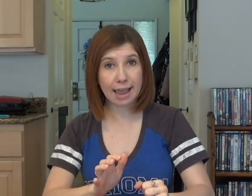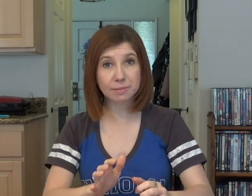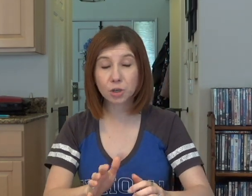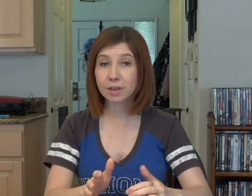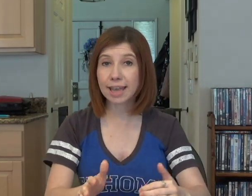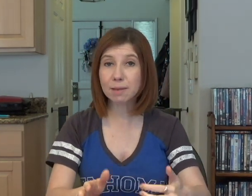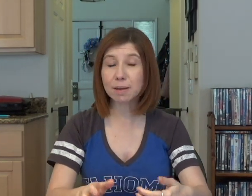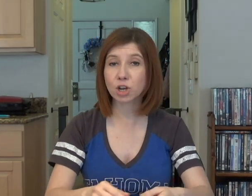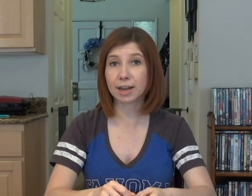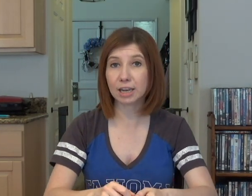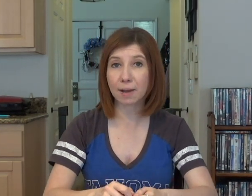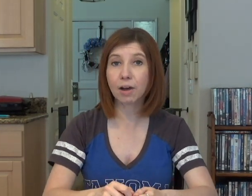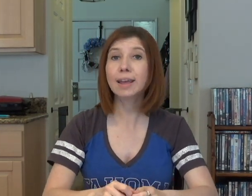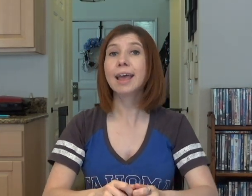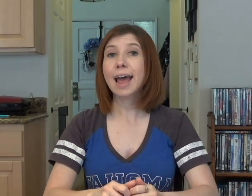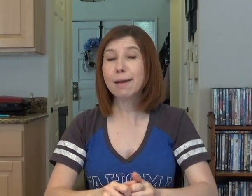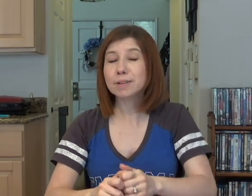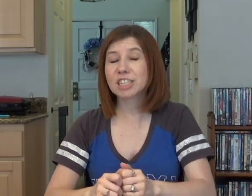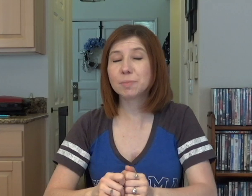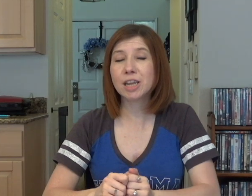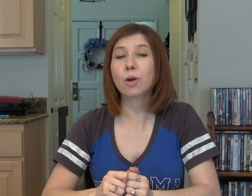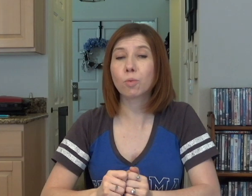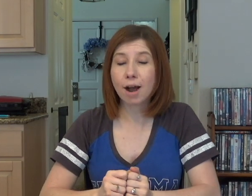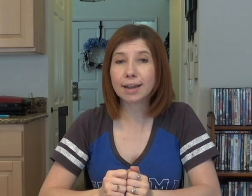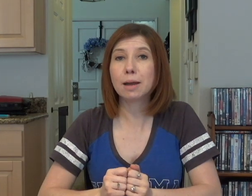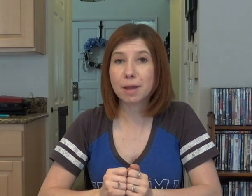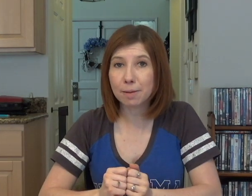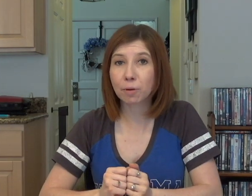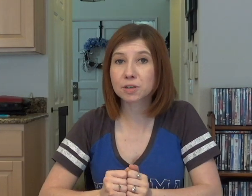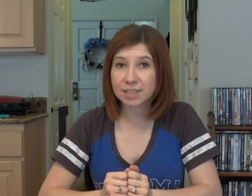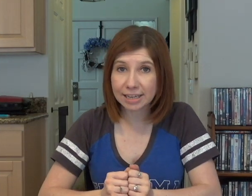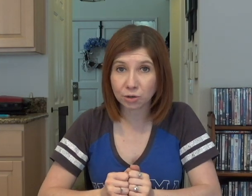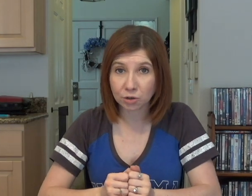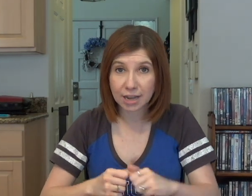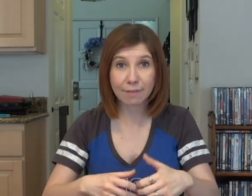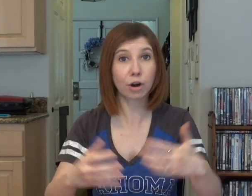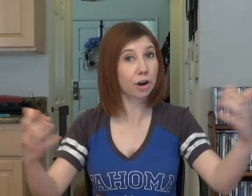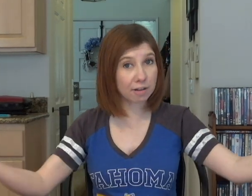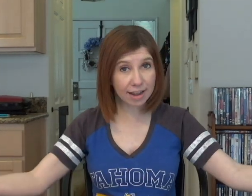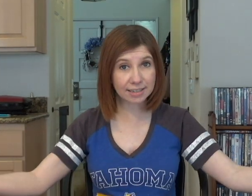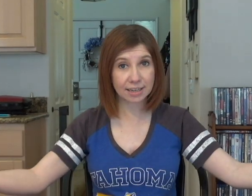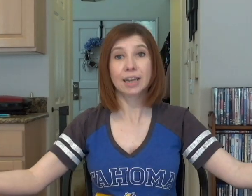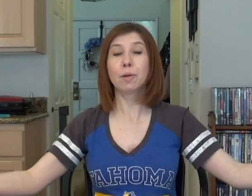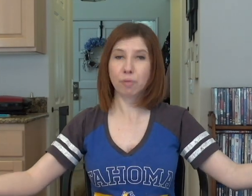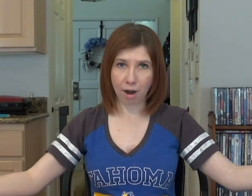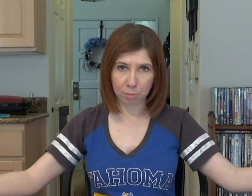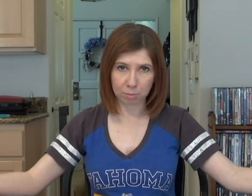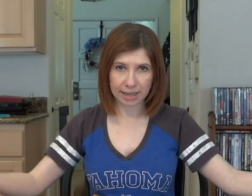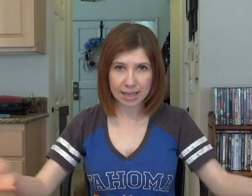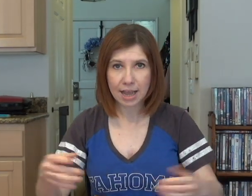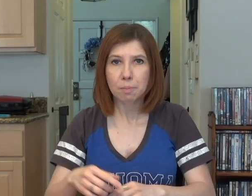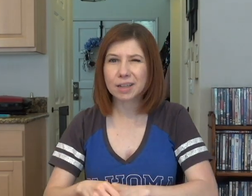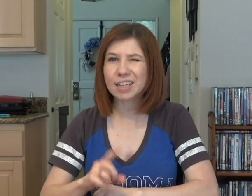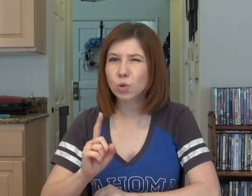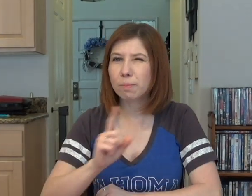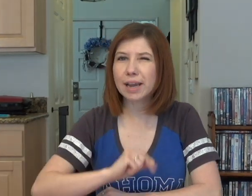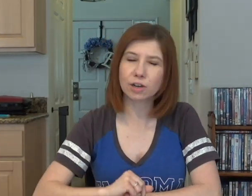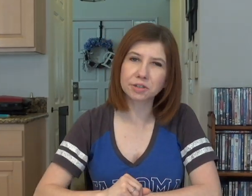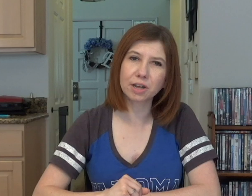okay? So the game I'm talking about happens to be Rock Paper Scissors. Ever heard of it? Probably. But let's remind ourselves